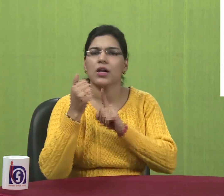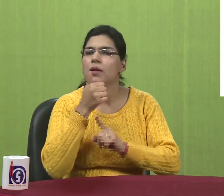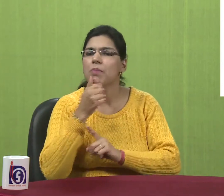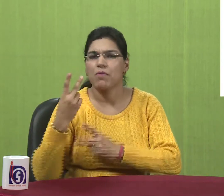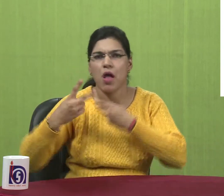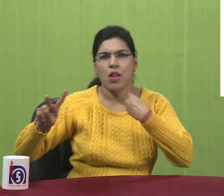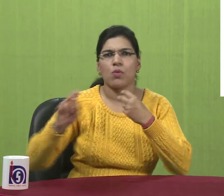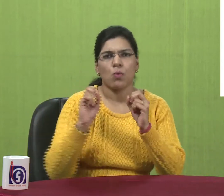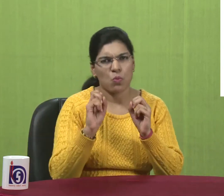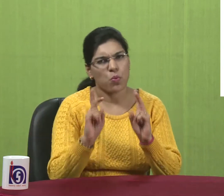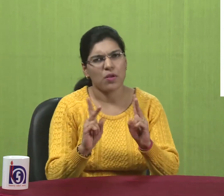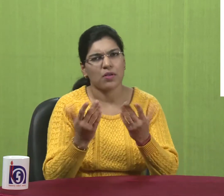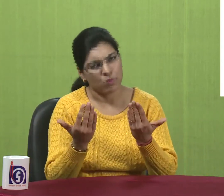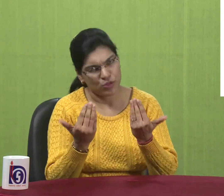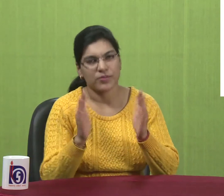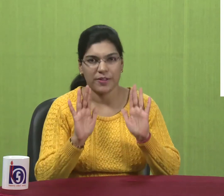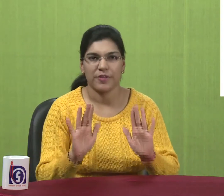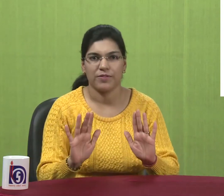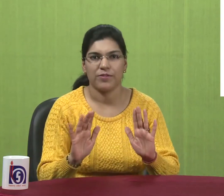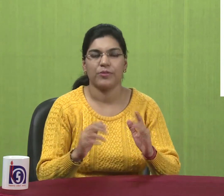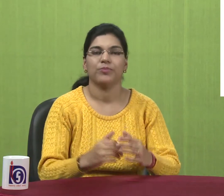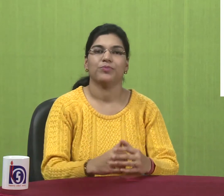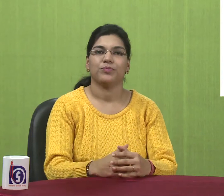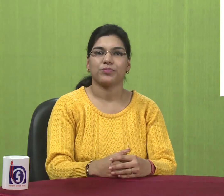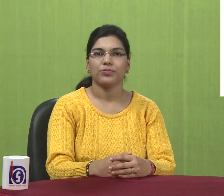files in it. The password is different.